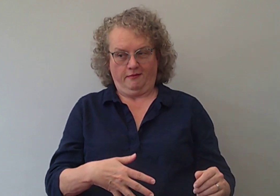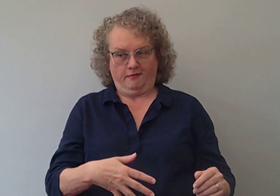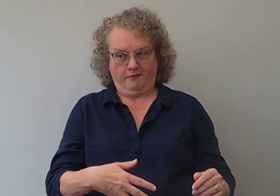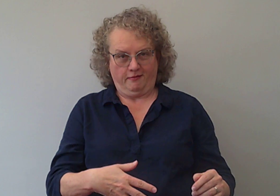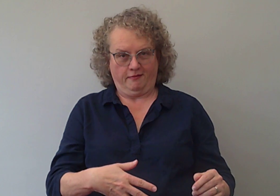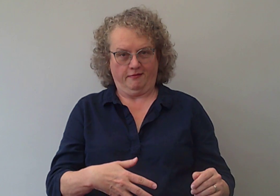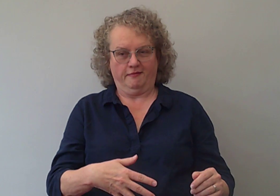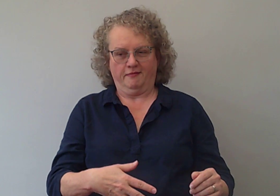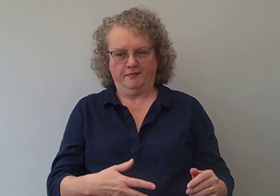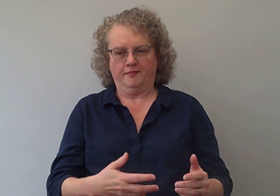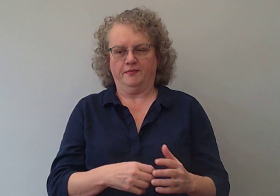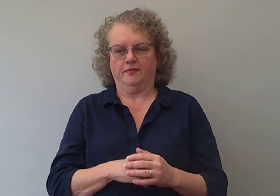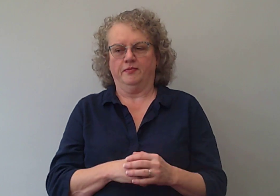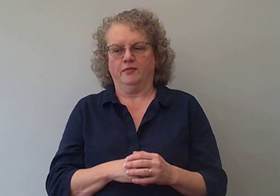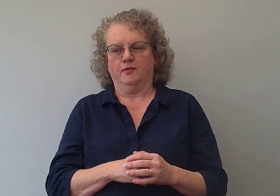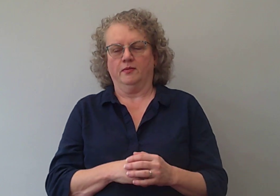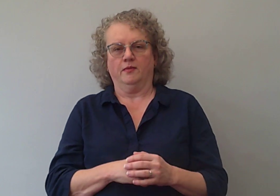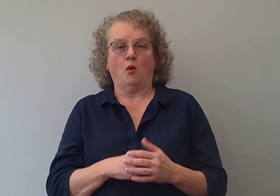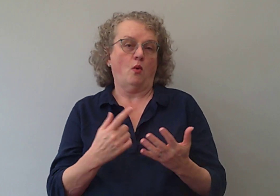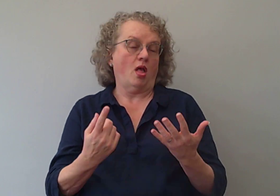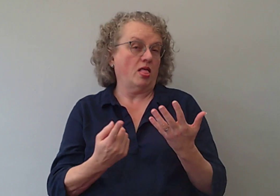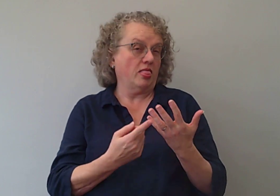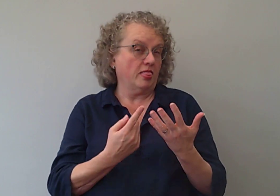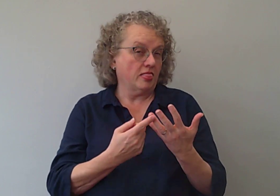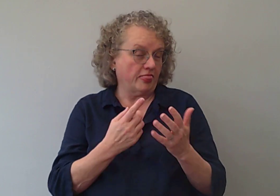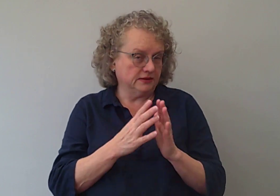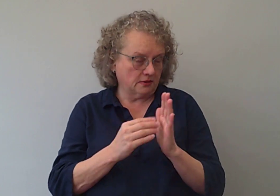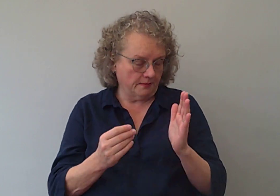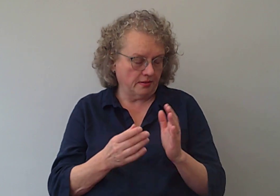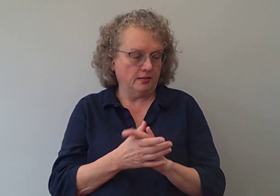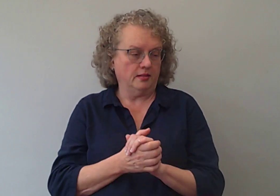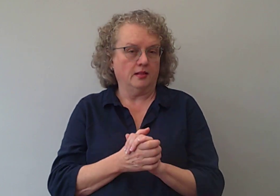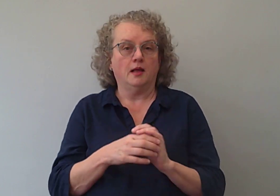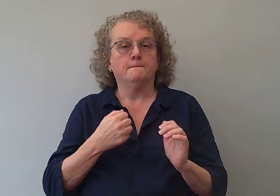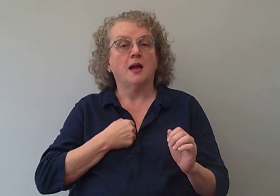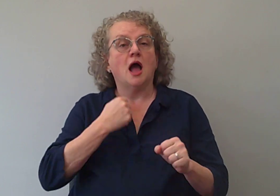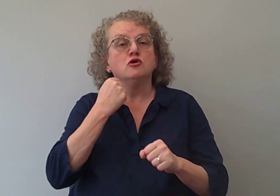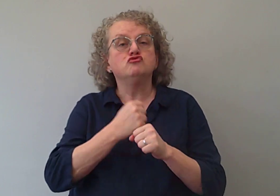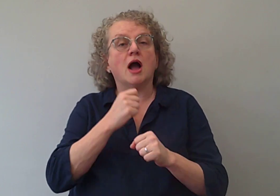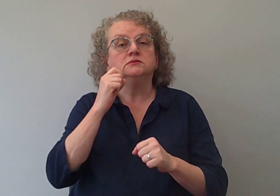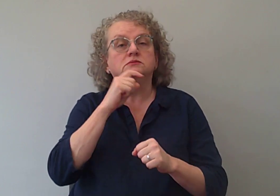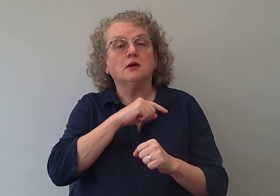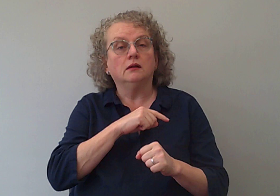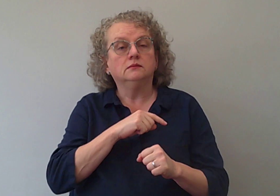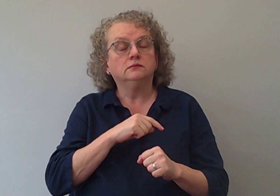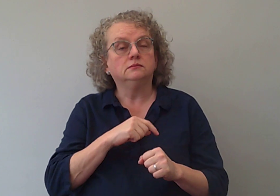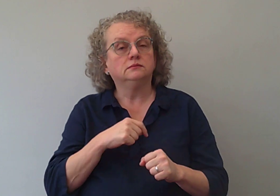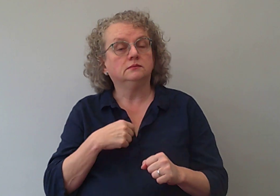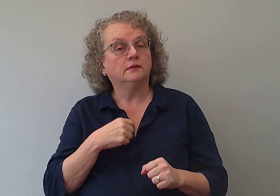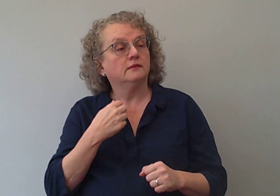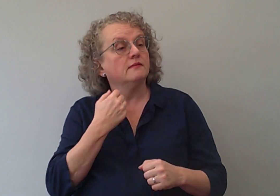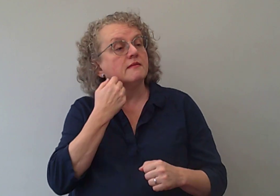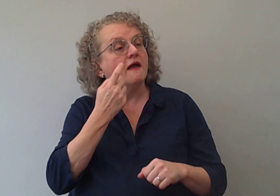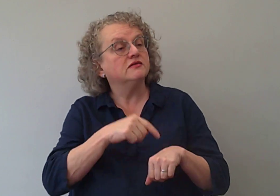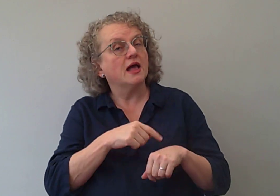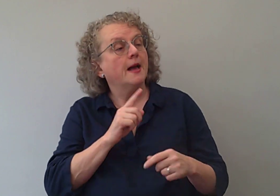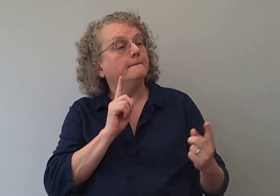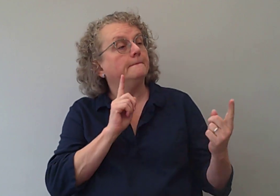pregnant tummy gets bigger and bigger. Or another example, my